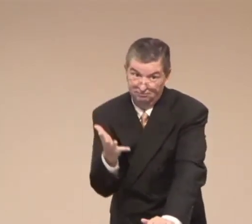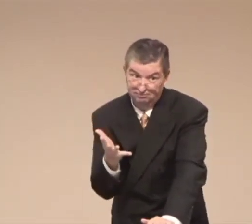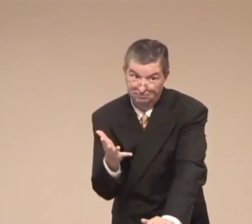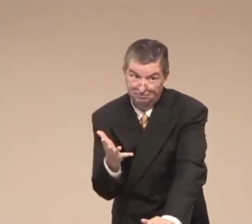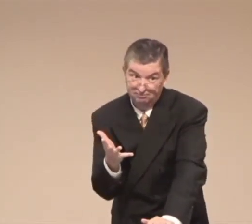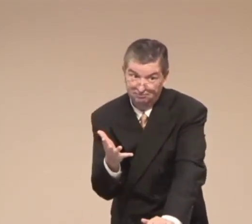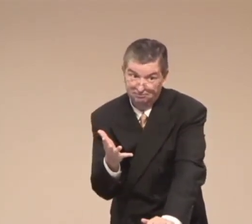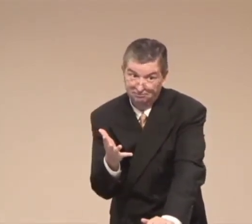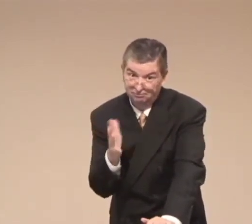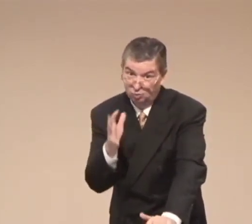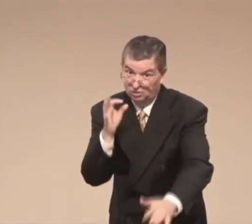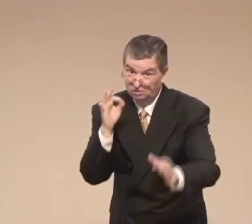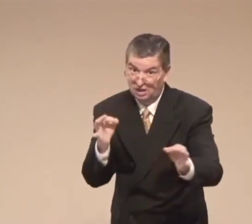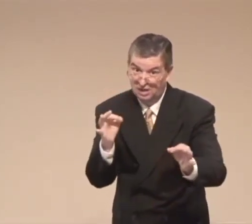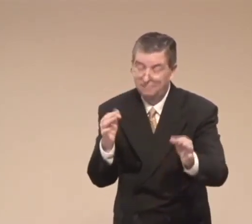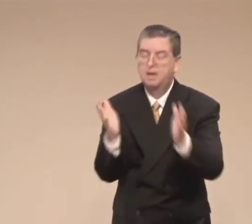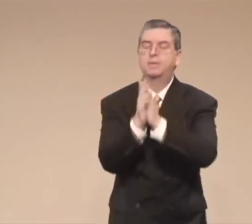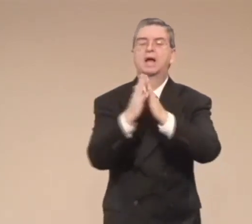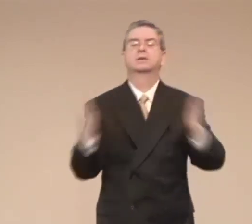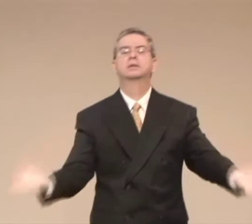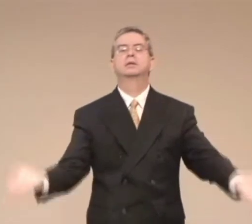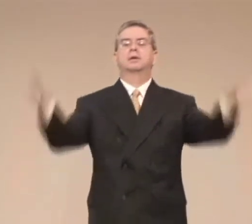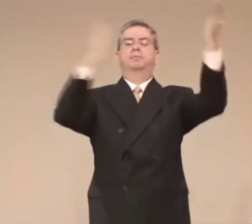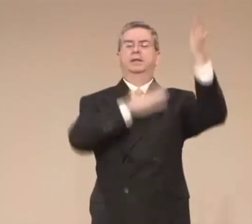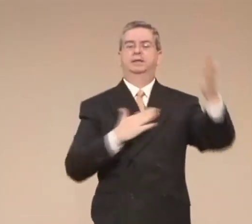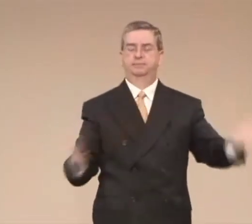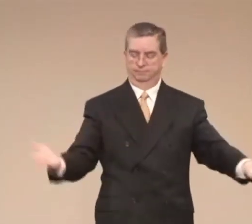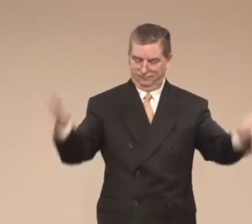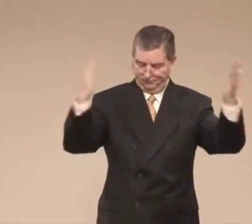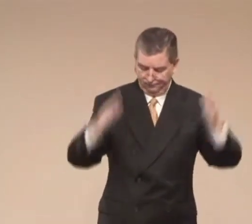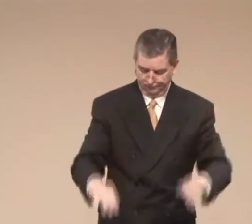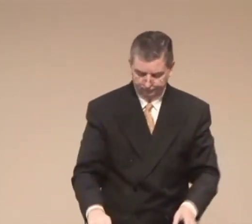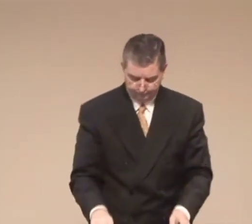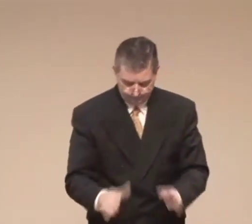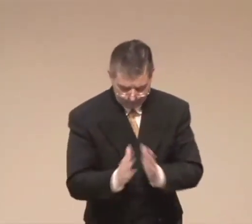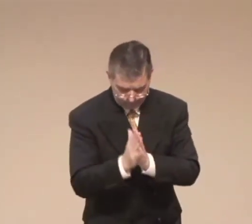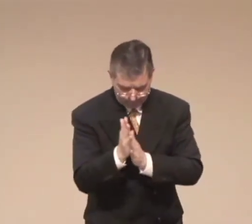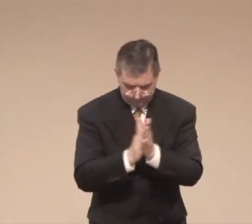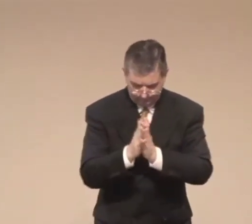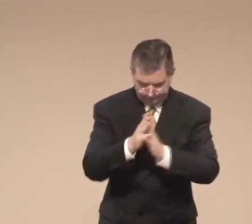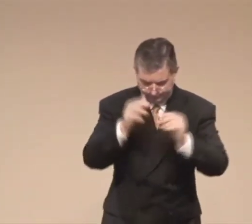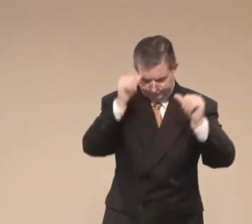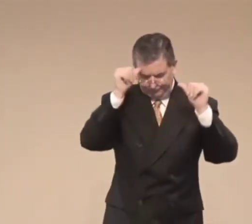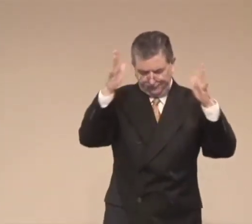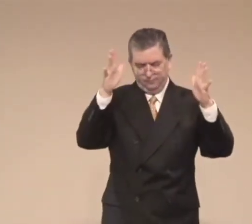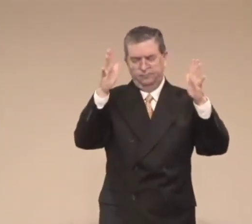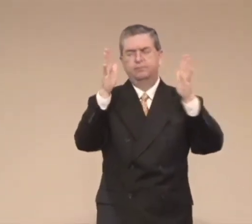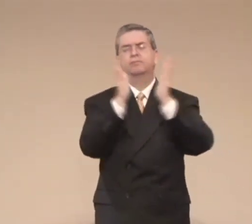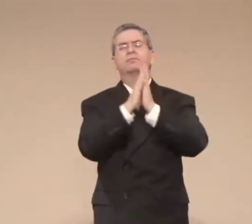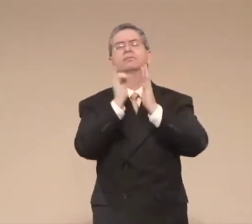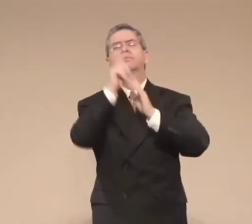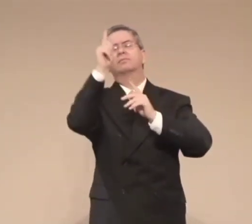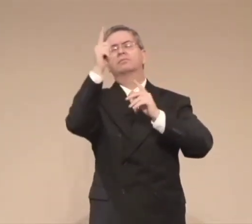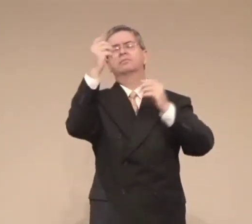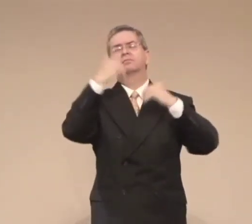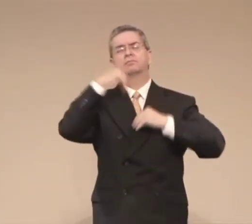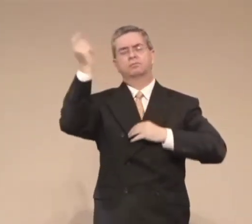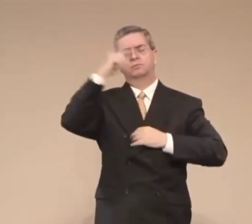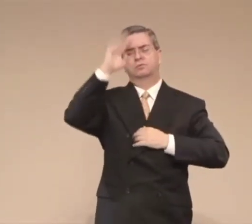so the choices is simple you can obey god and say that's all